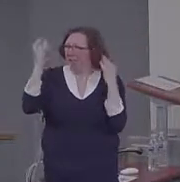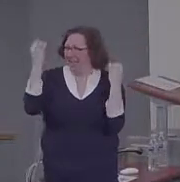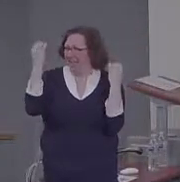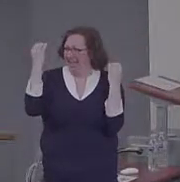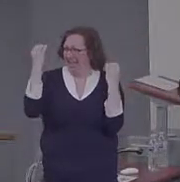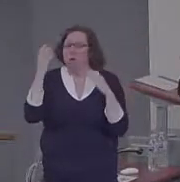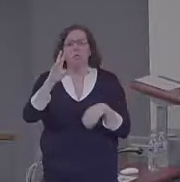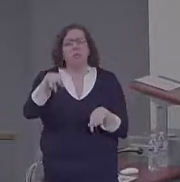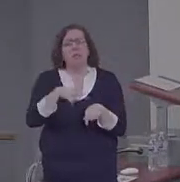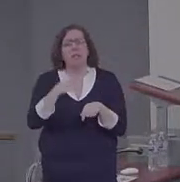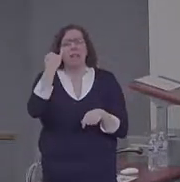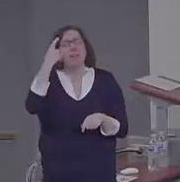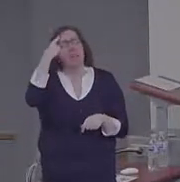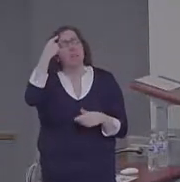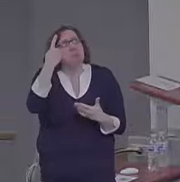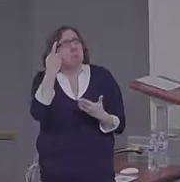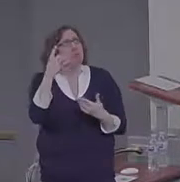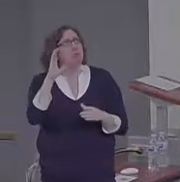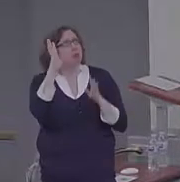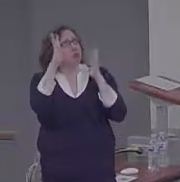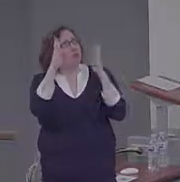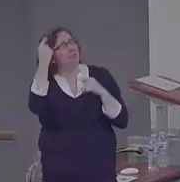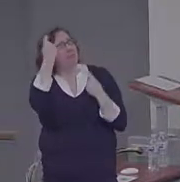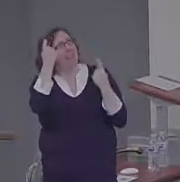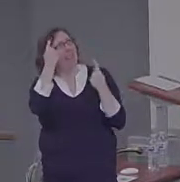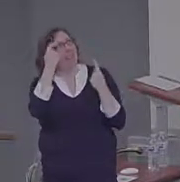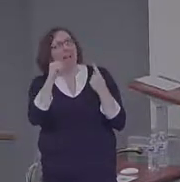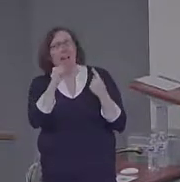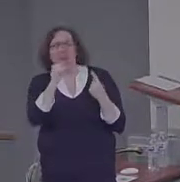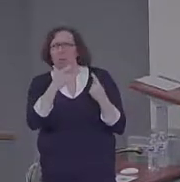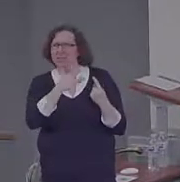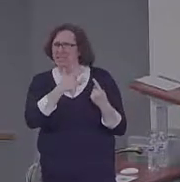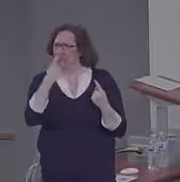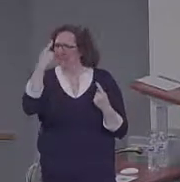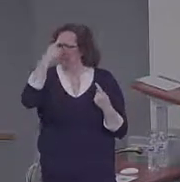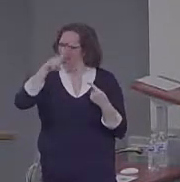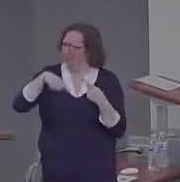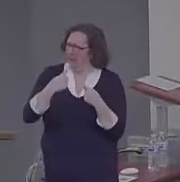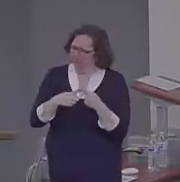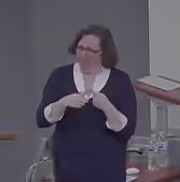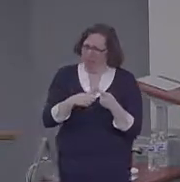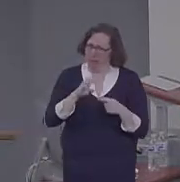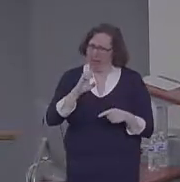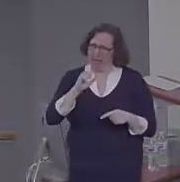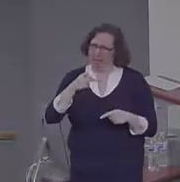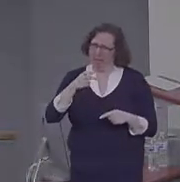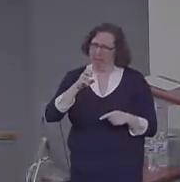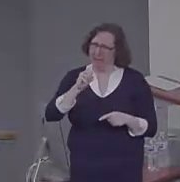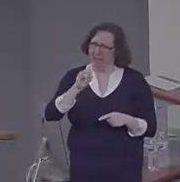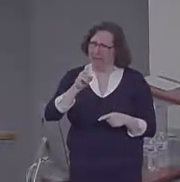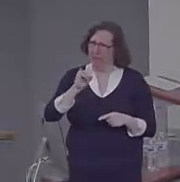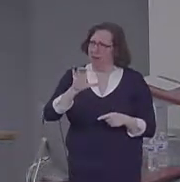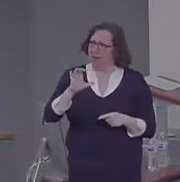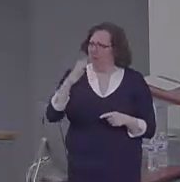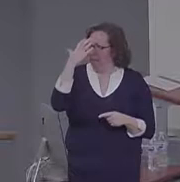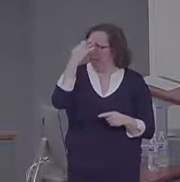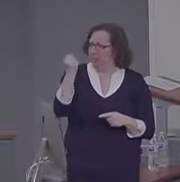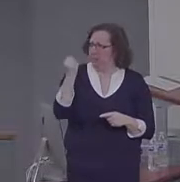thinking, you don't really think of episodic memory, but there were a few suggestive bits of evidence in the literature that